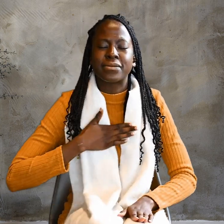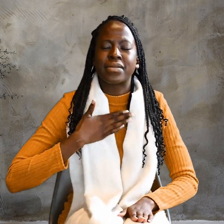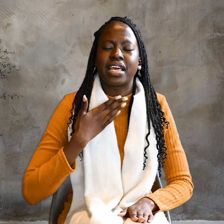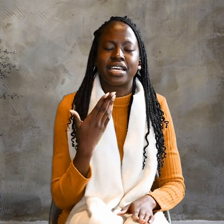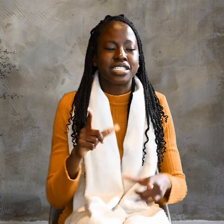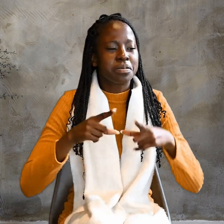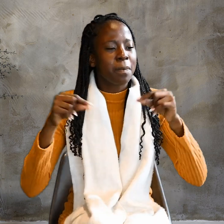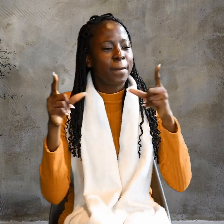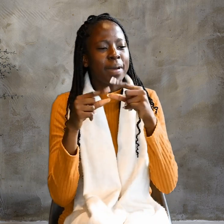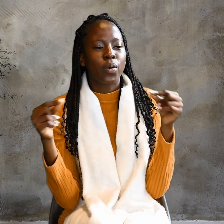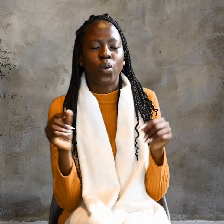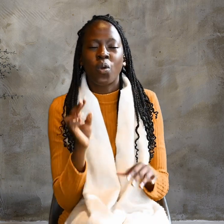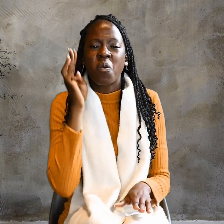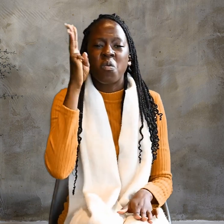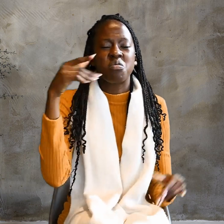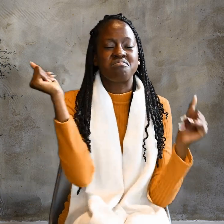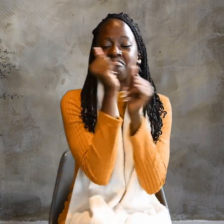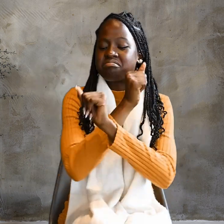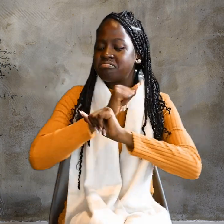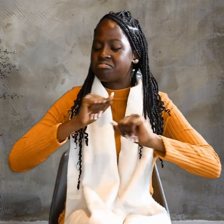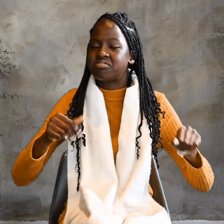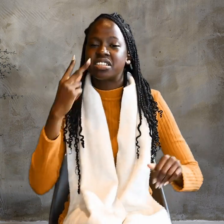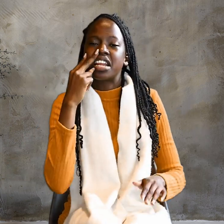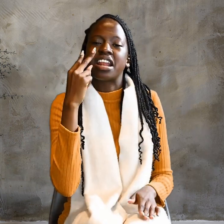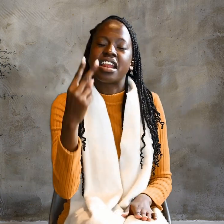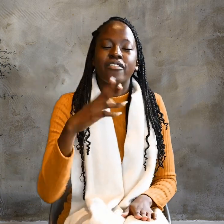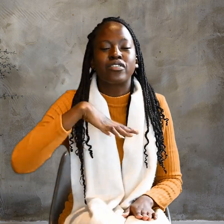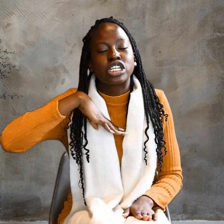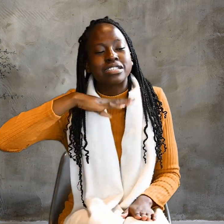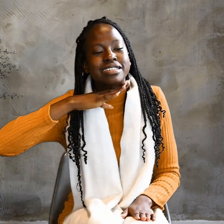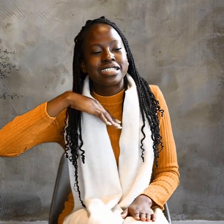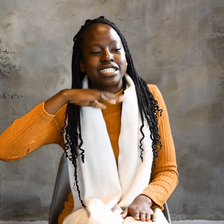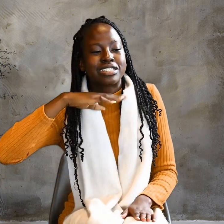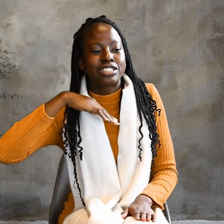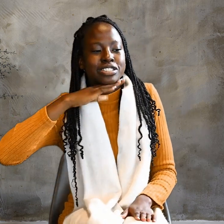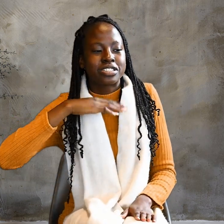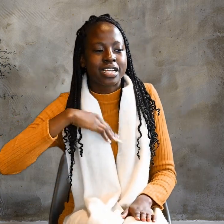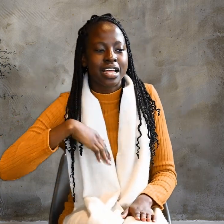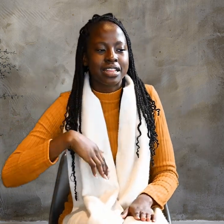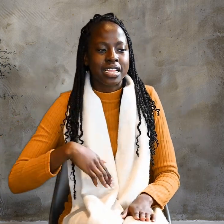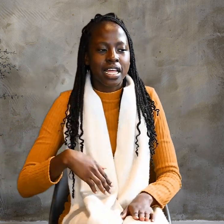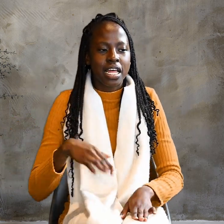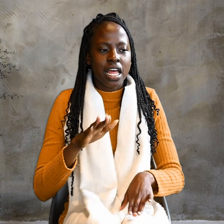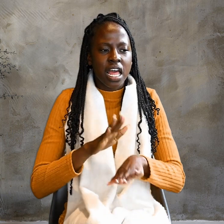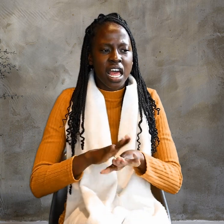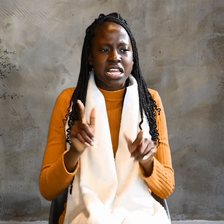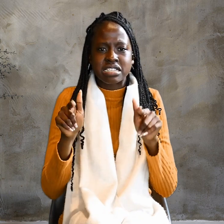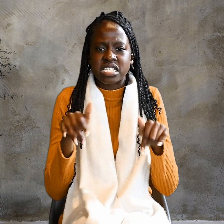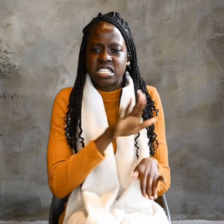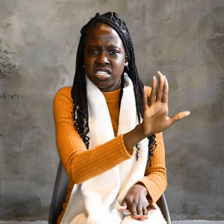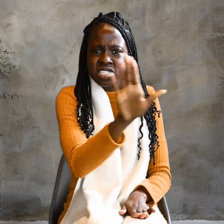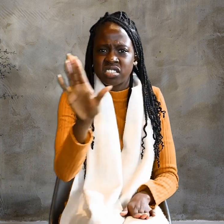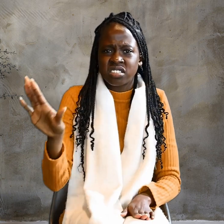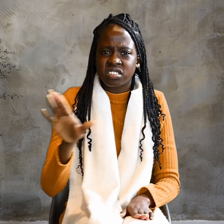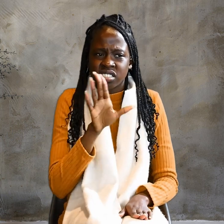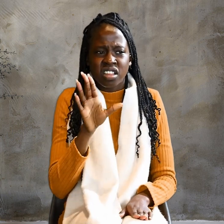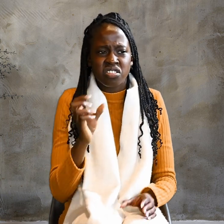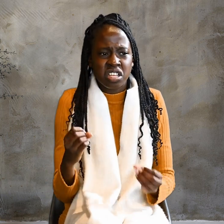Whoever obeys my word Will never see death. At this they